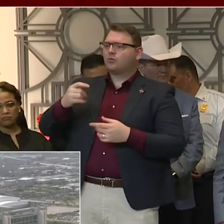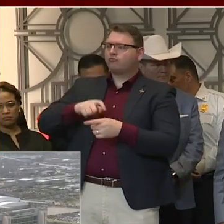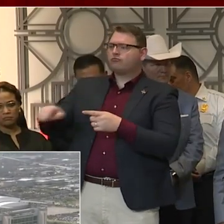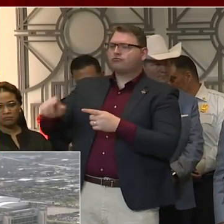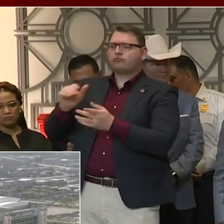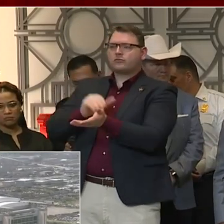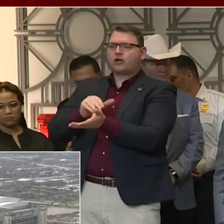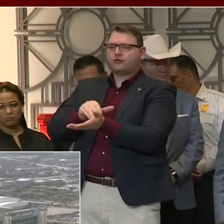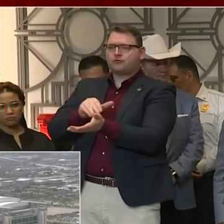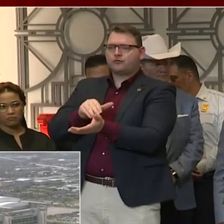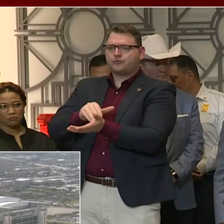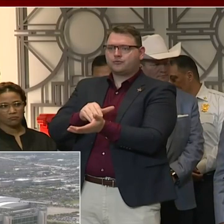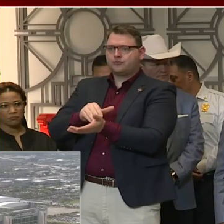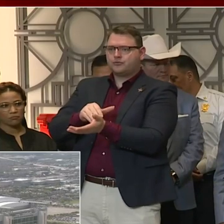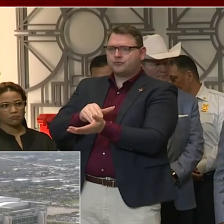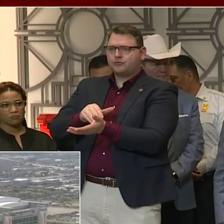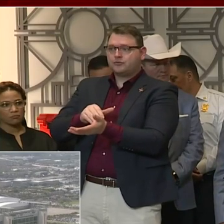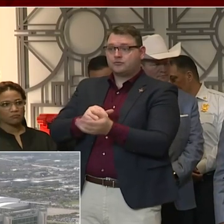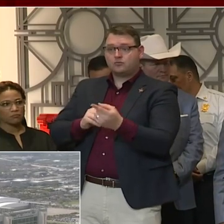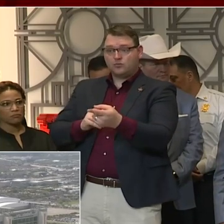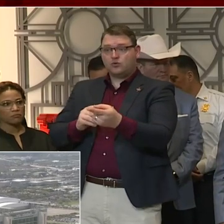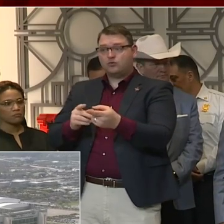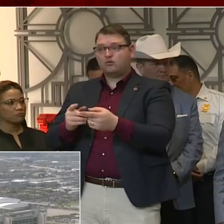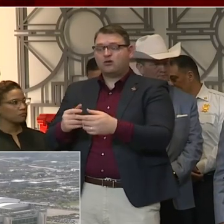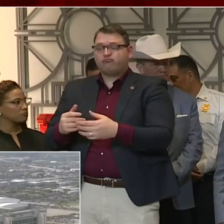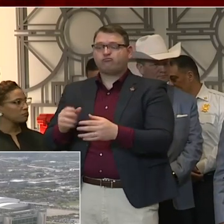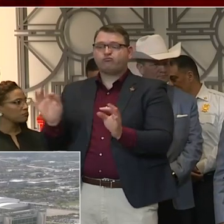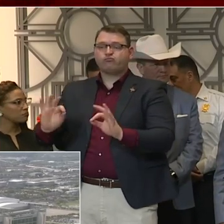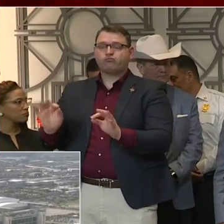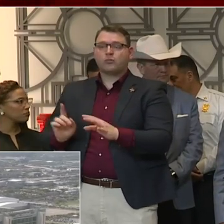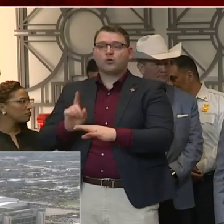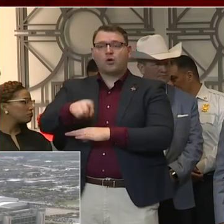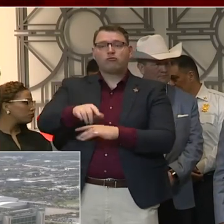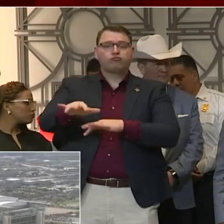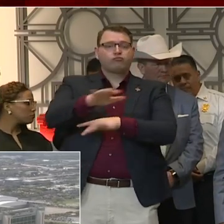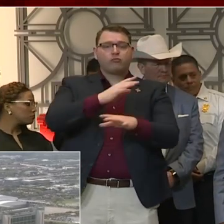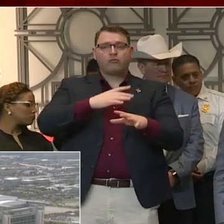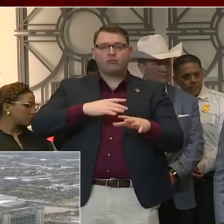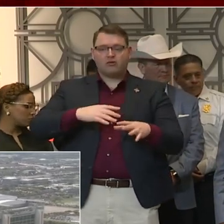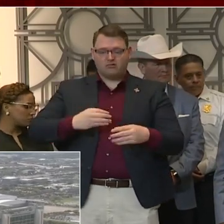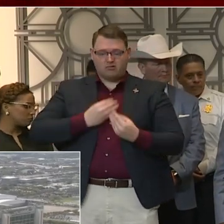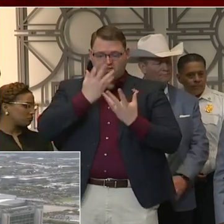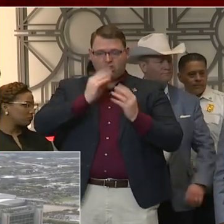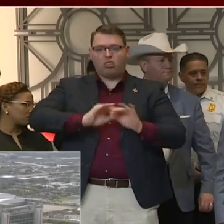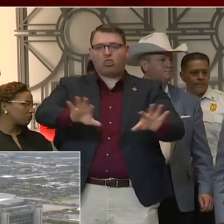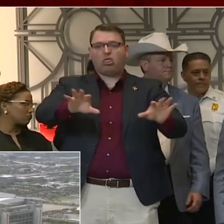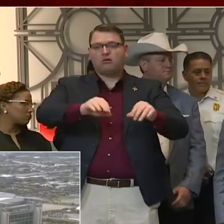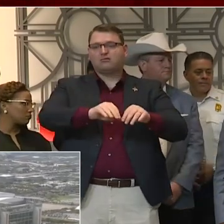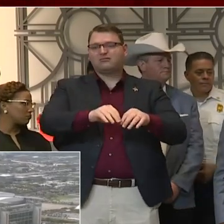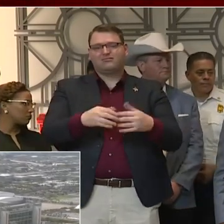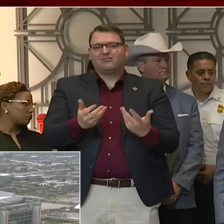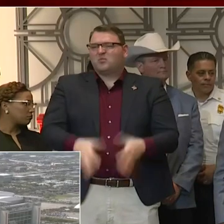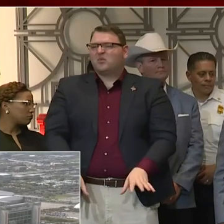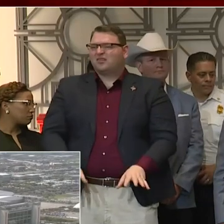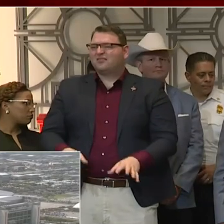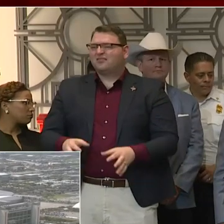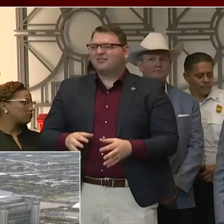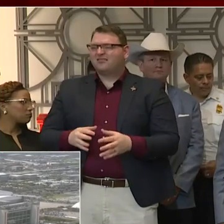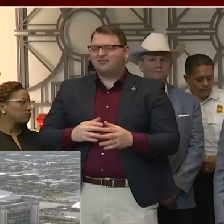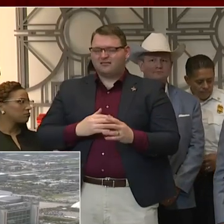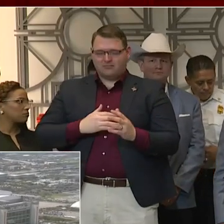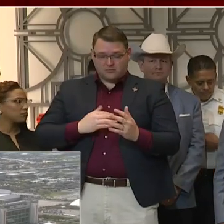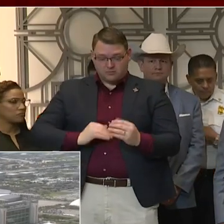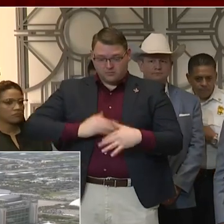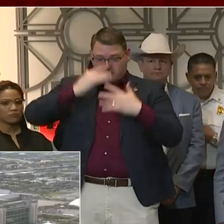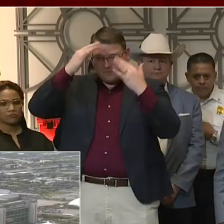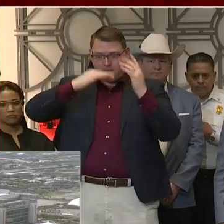up passing it on to everybody else. Call. Call your doctor. If you don't have a doctor, call our health lines. The city